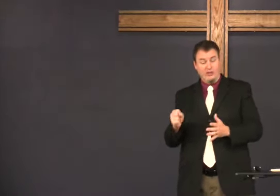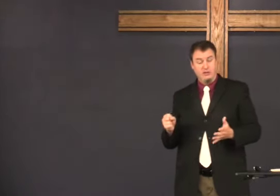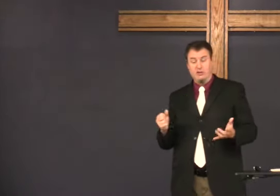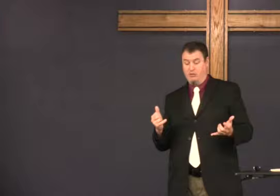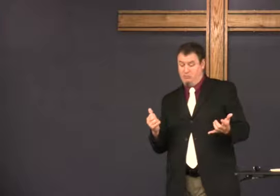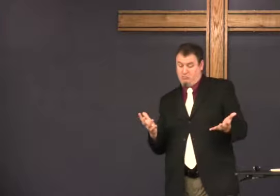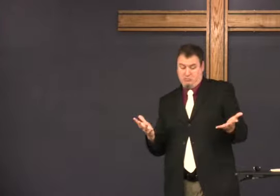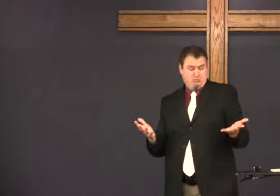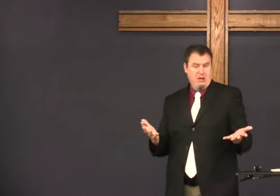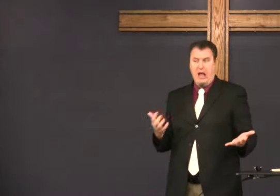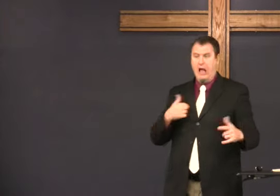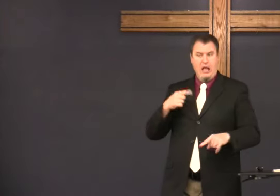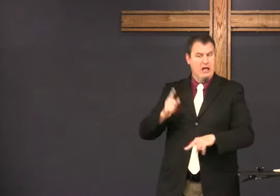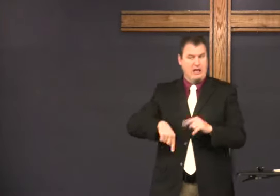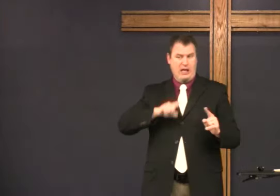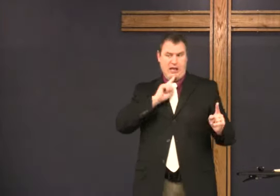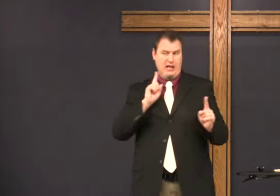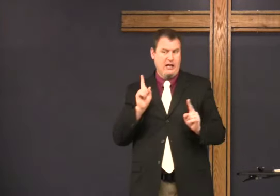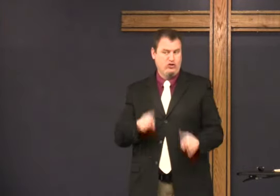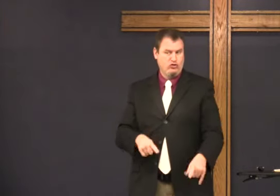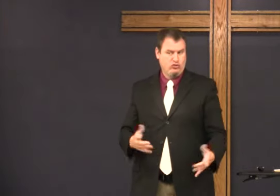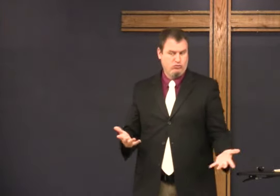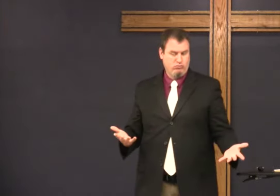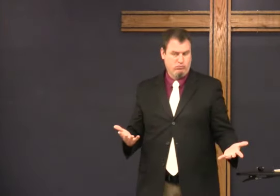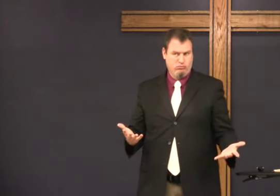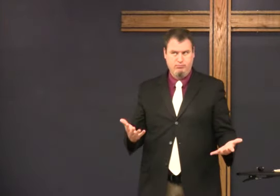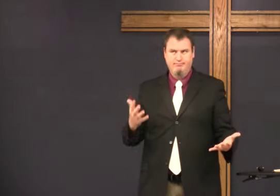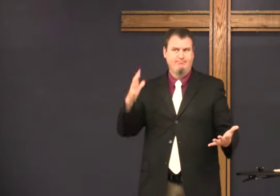Is trying to become like the U.S.? I can't answer that.